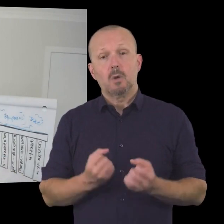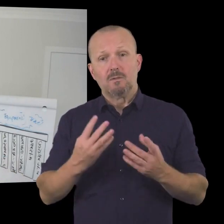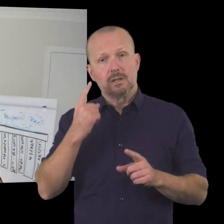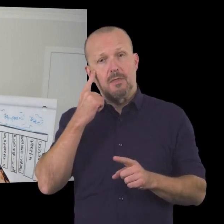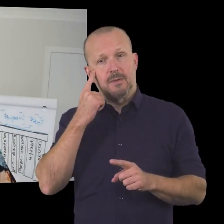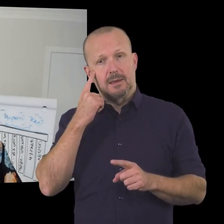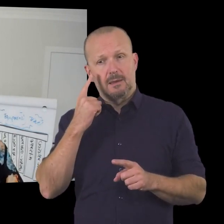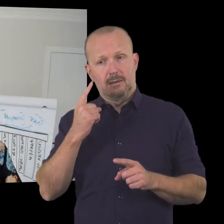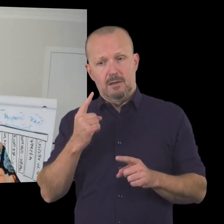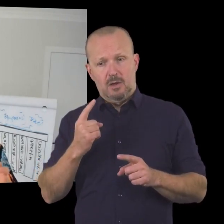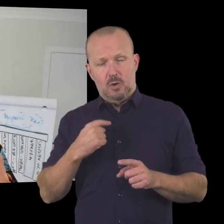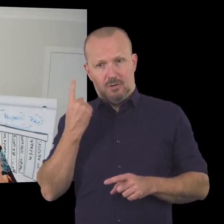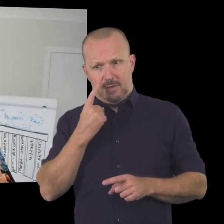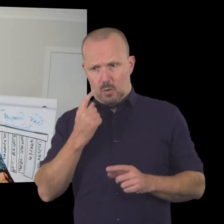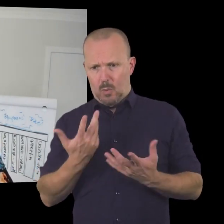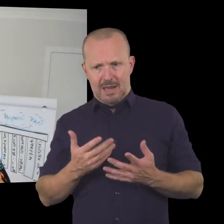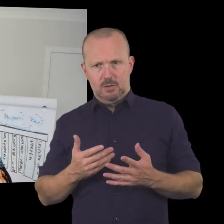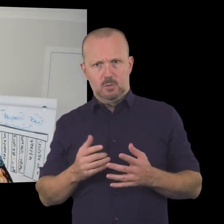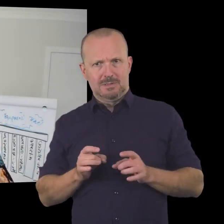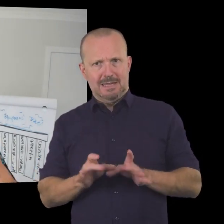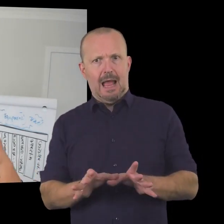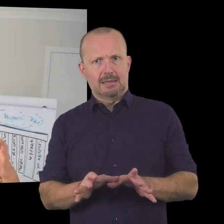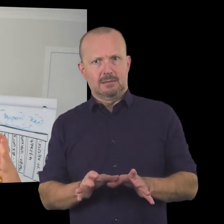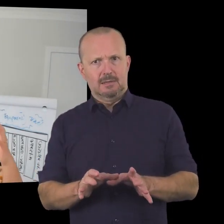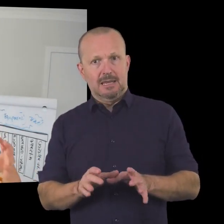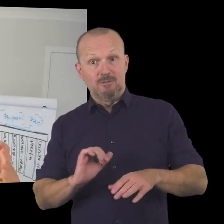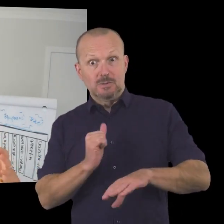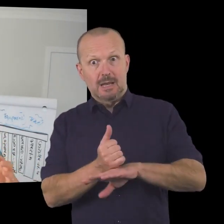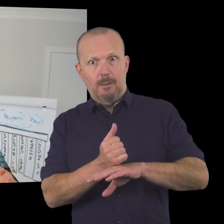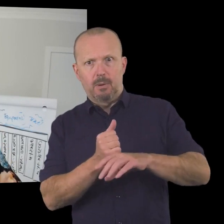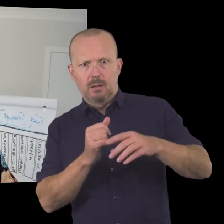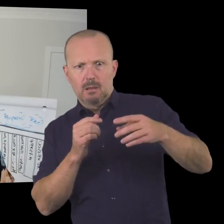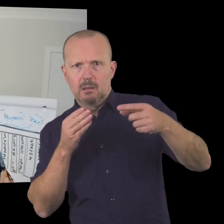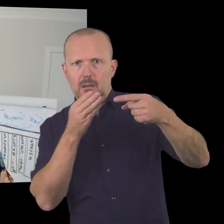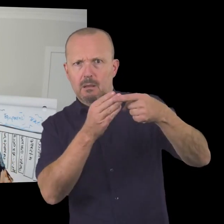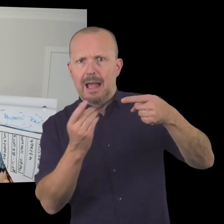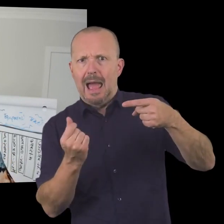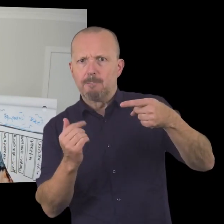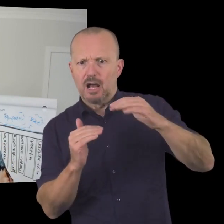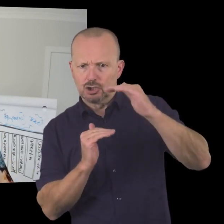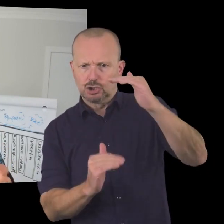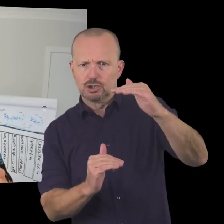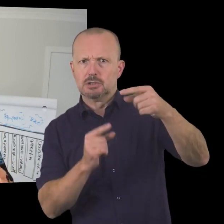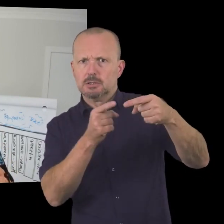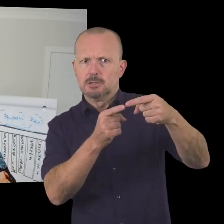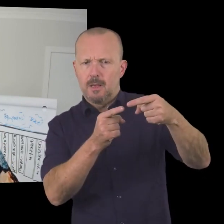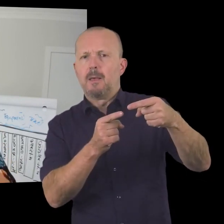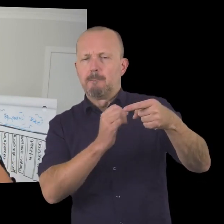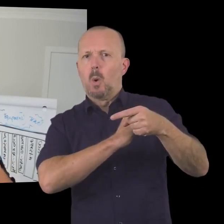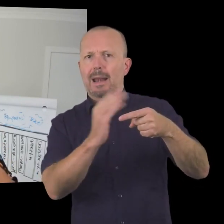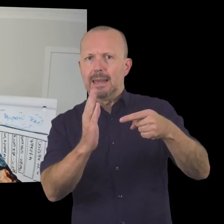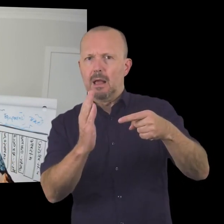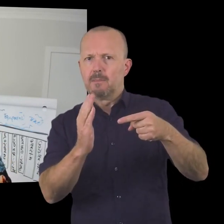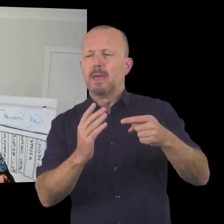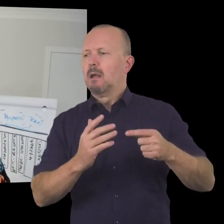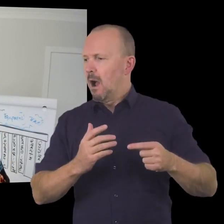the goal for an income stream is where you start because once you set the intention then often your focus and activity works